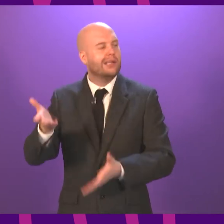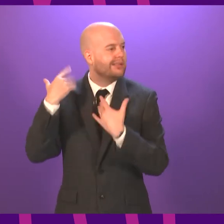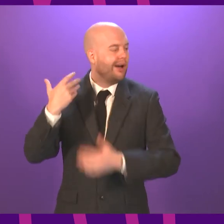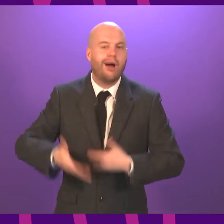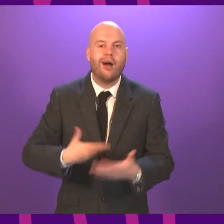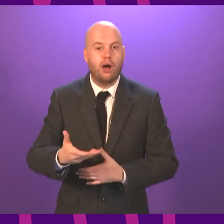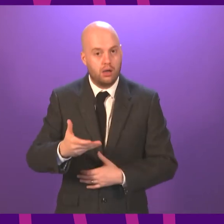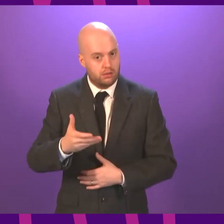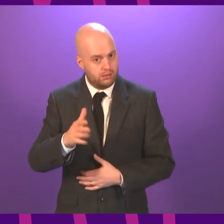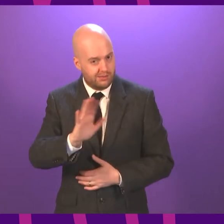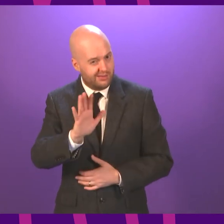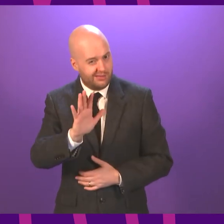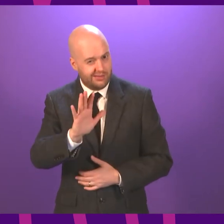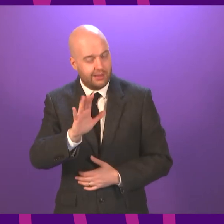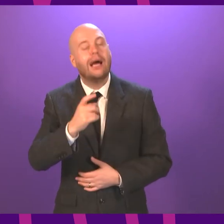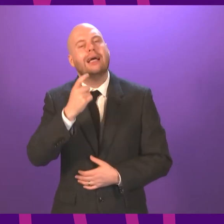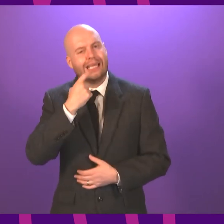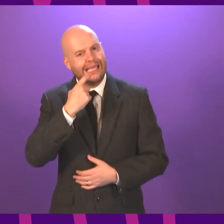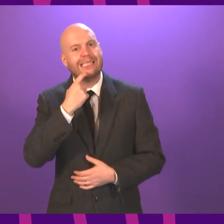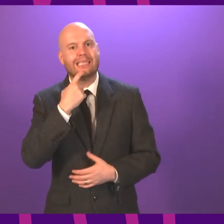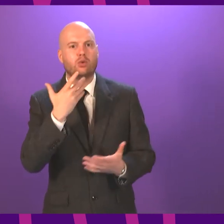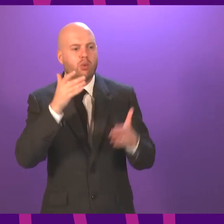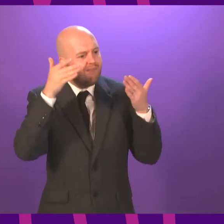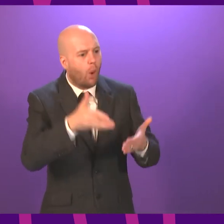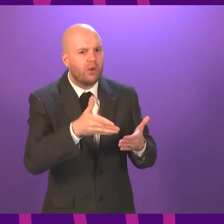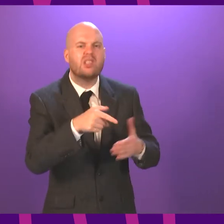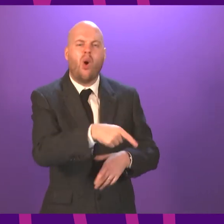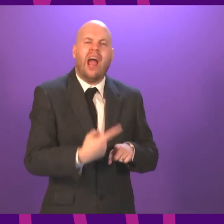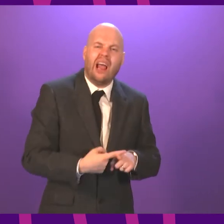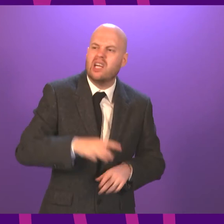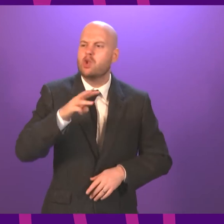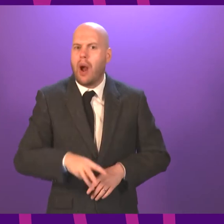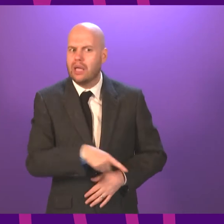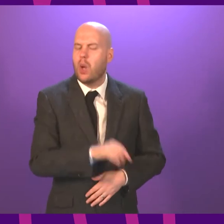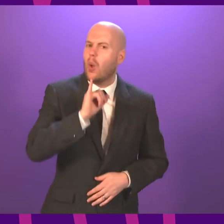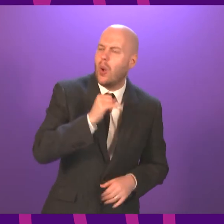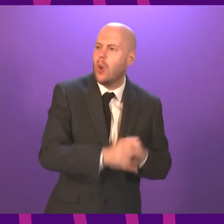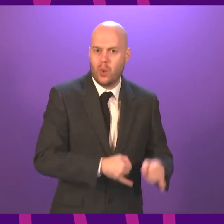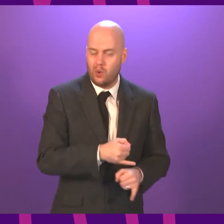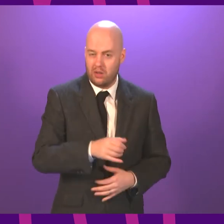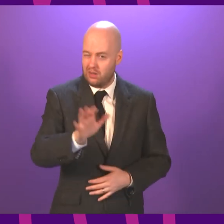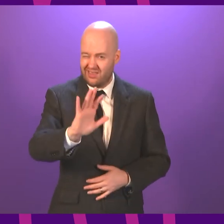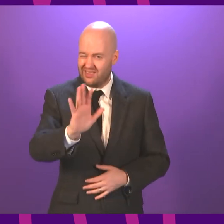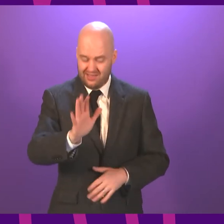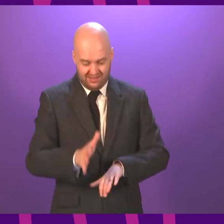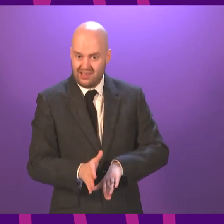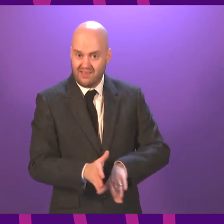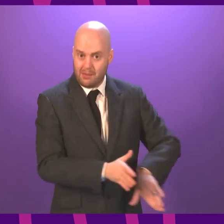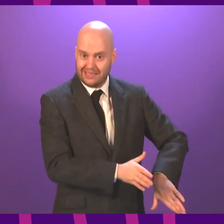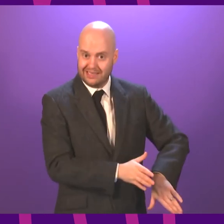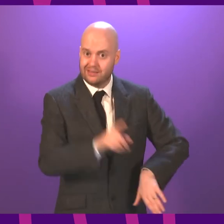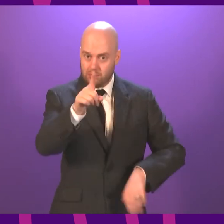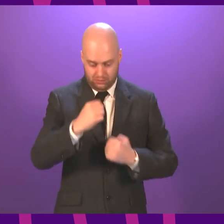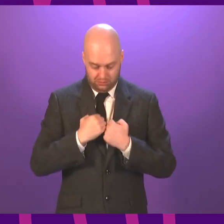focus on failures elsewhere. We must learn from mistakes here at home. So we don't need to wait for the UK Government. Work can begin